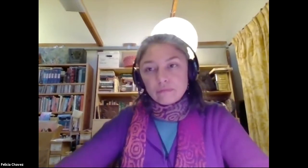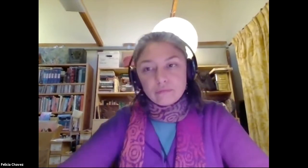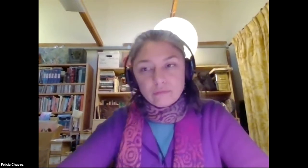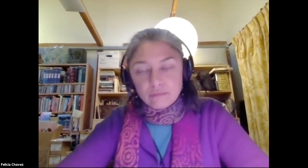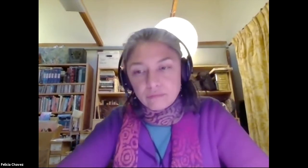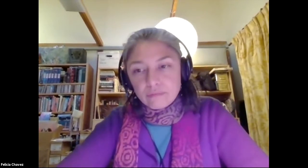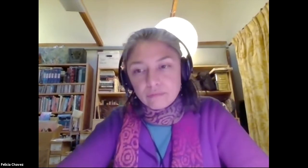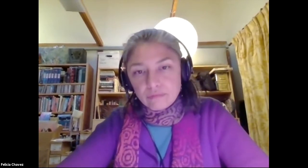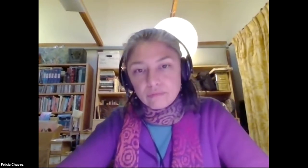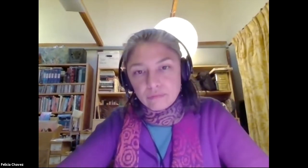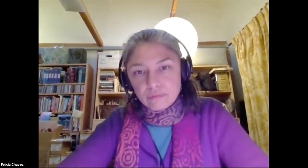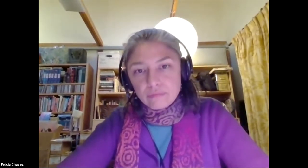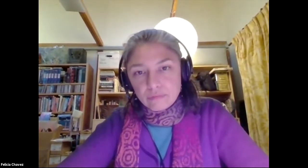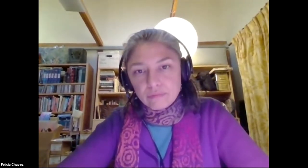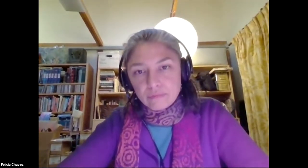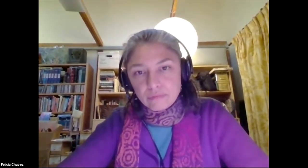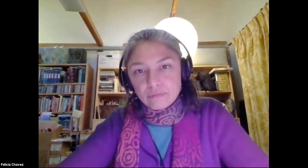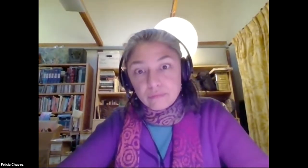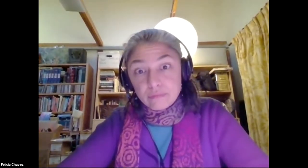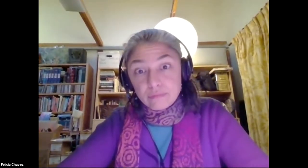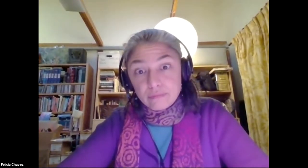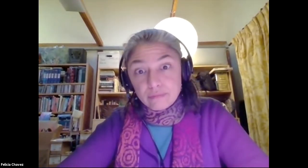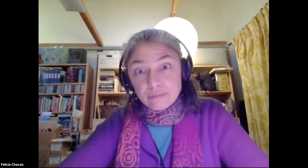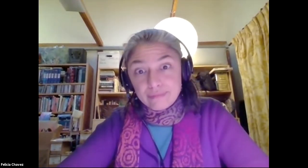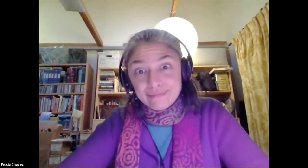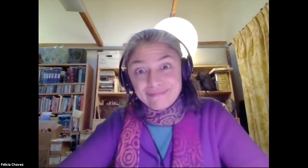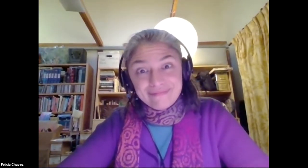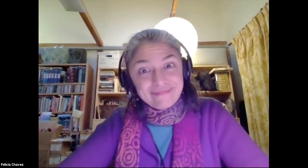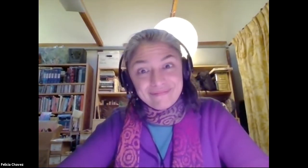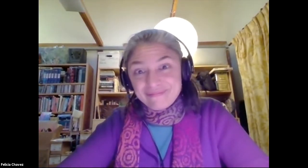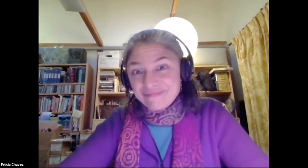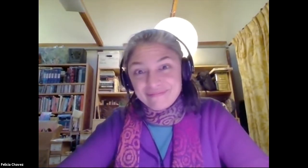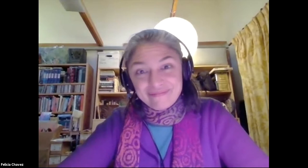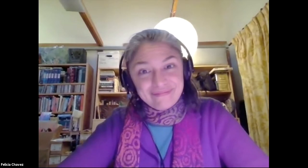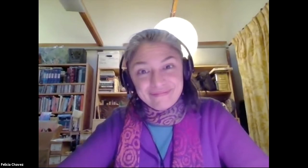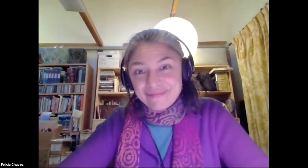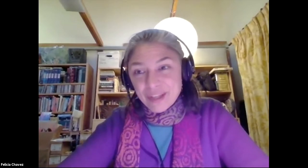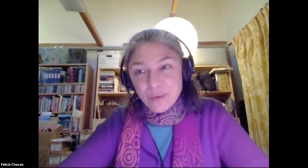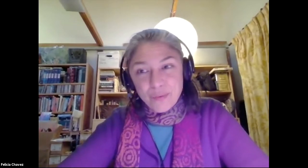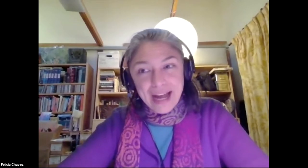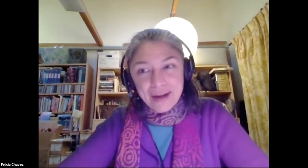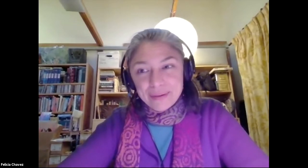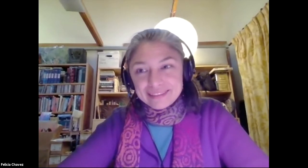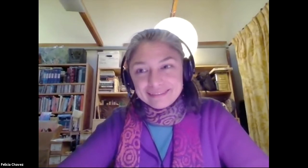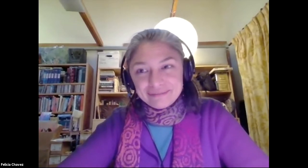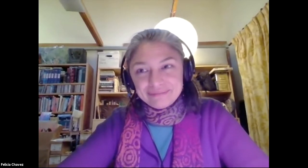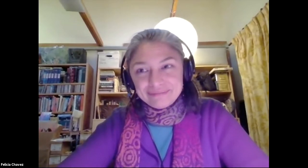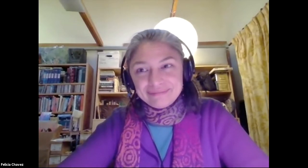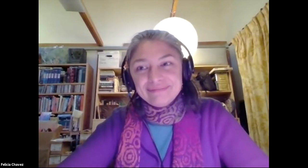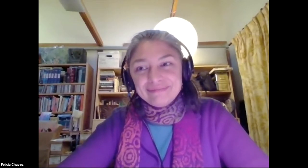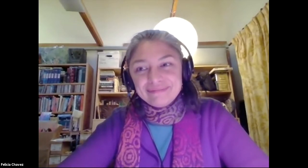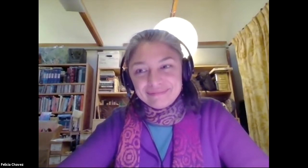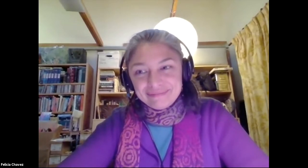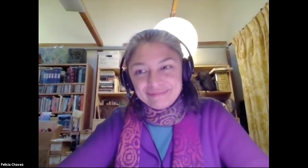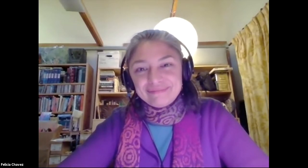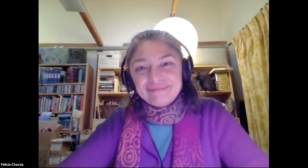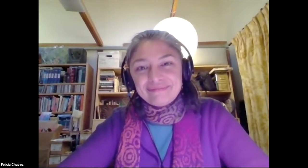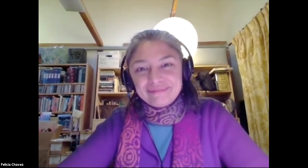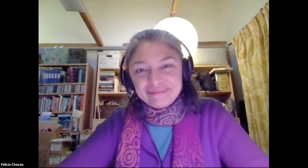association of the deaf in 1906 so there's a there's a lot that um